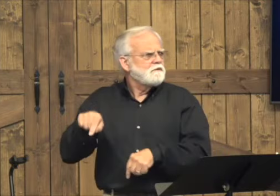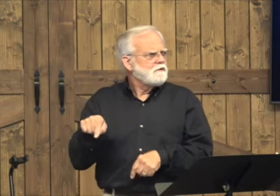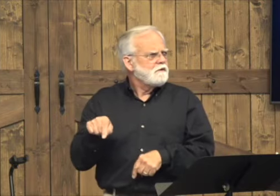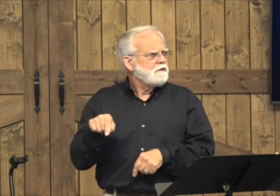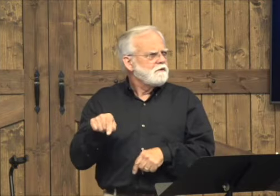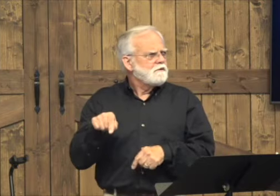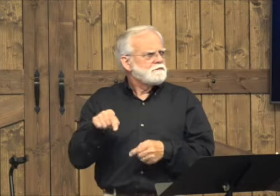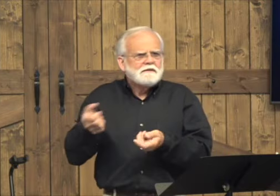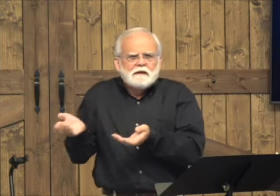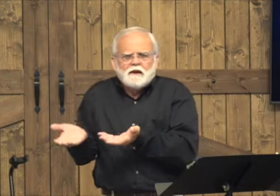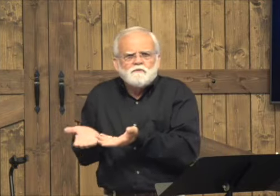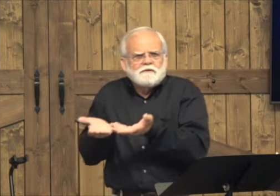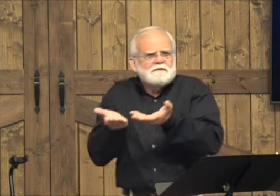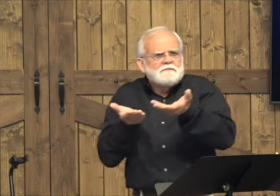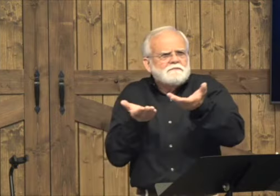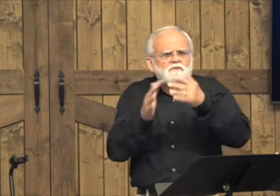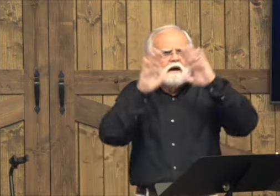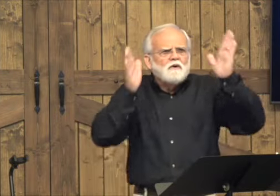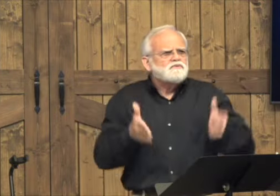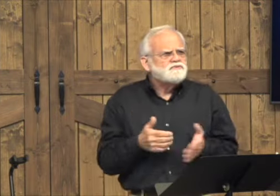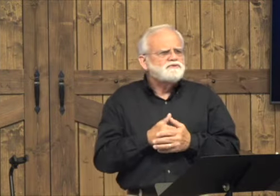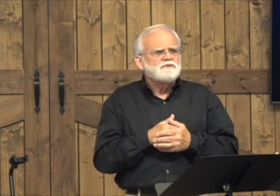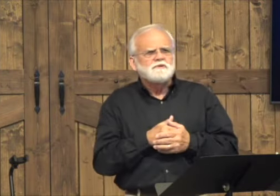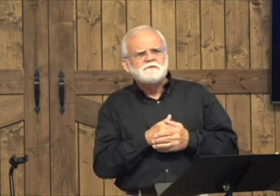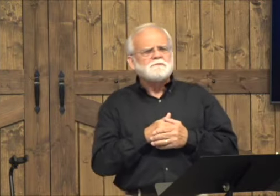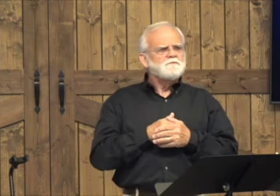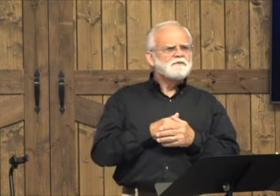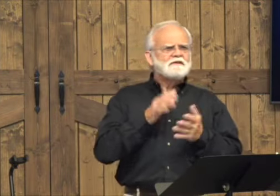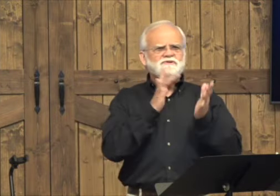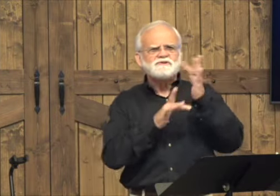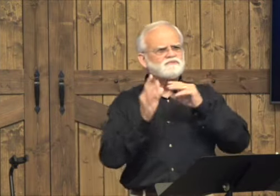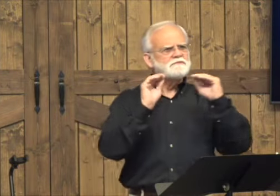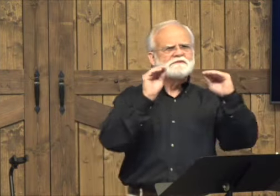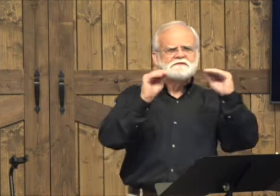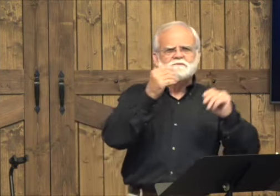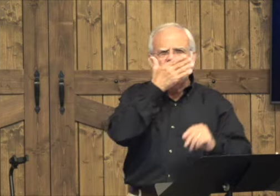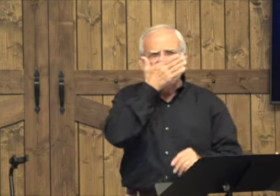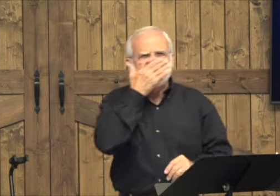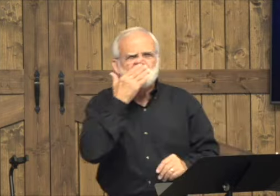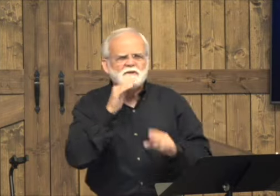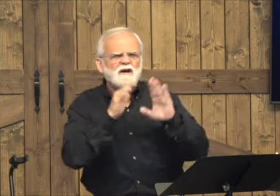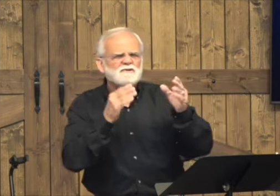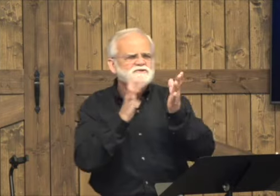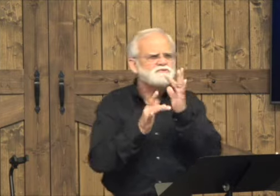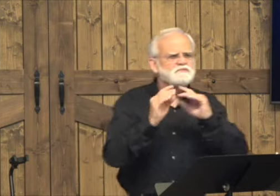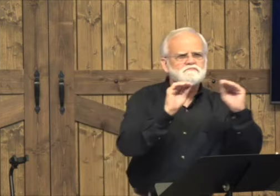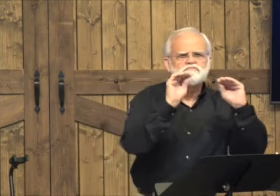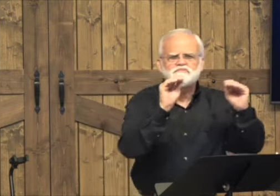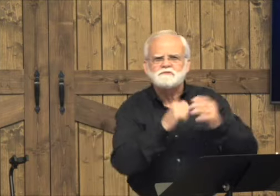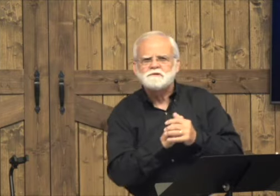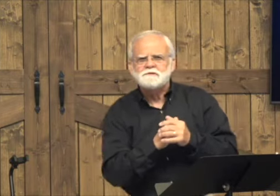There was a man who was crippled and unable to walk. His friends walked into the house where Jesus was teaching.